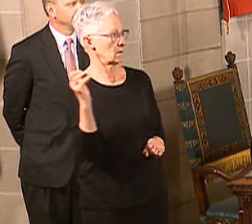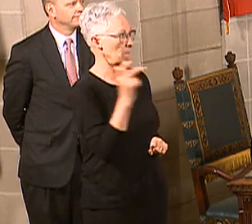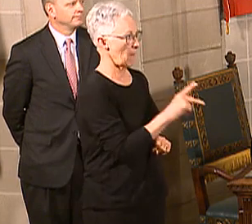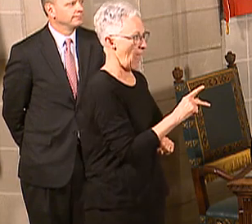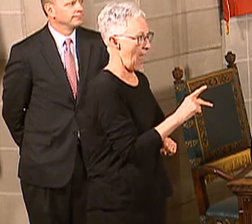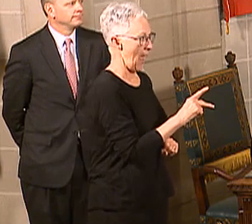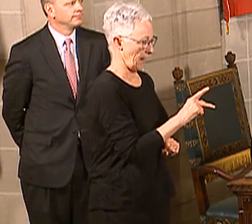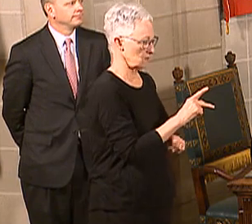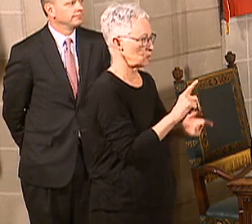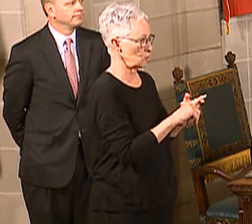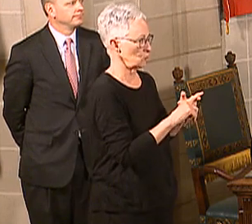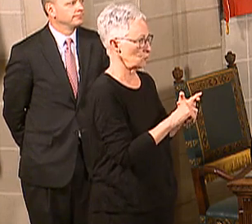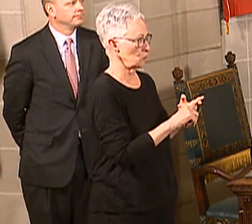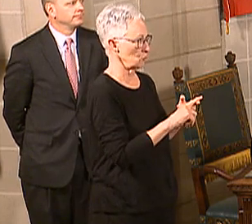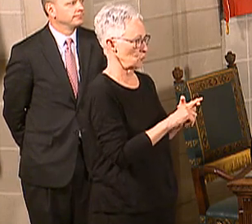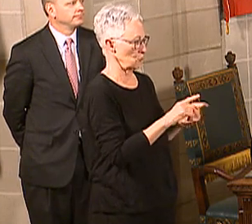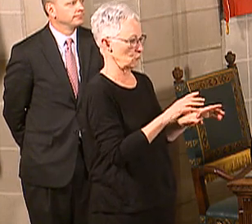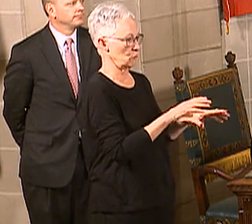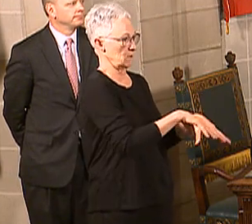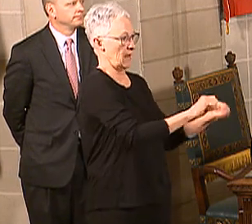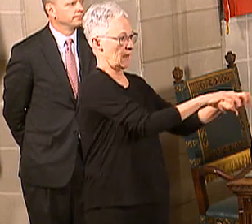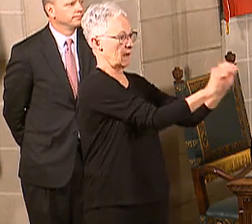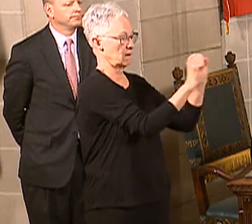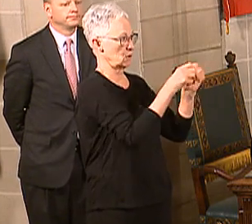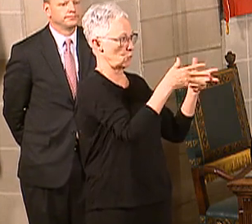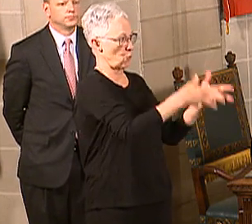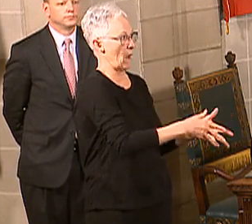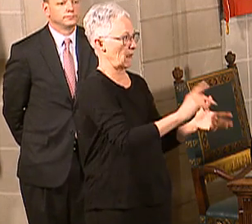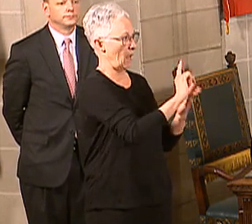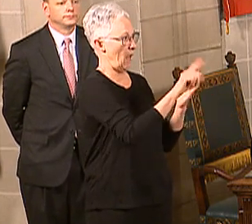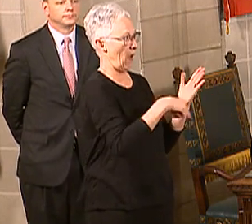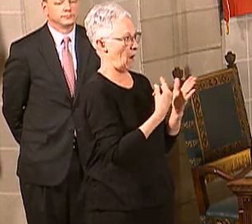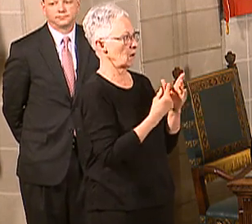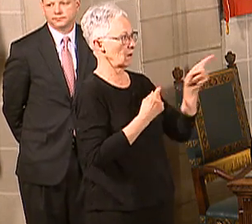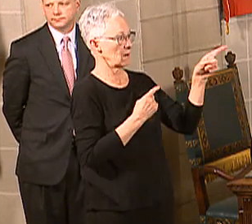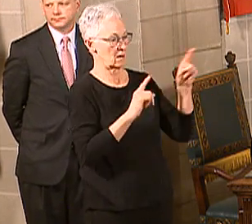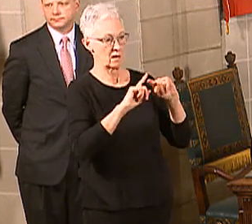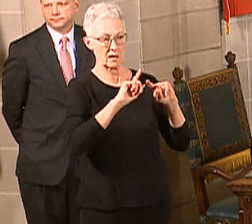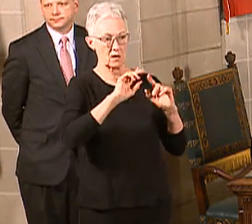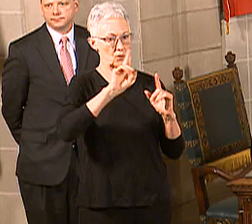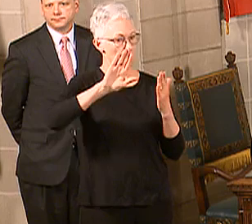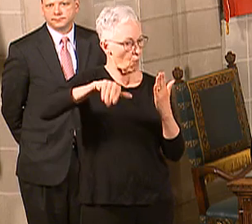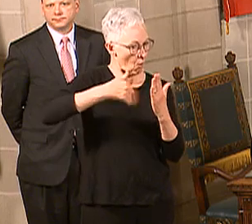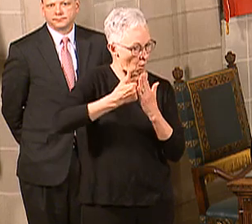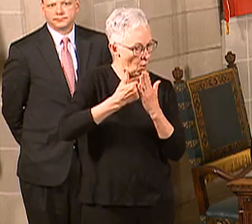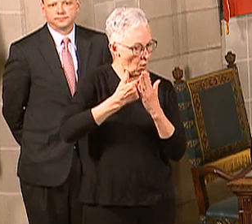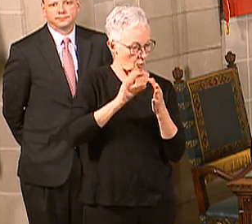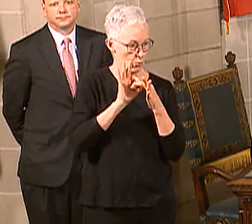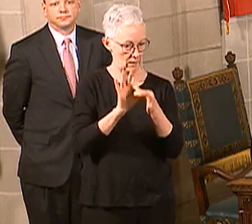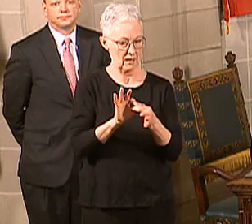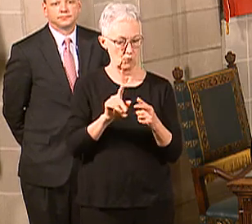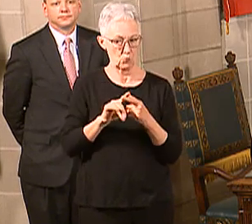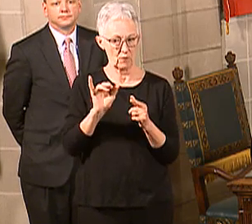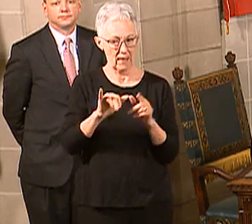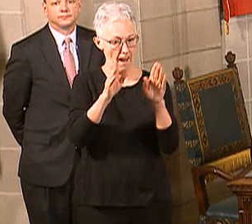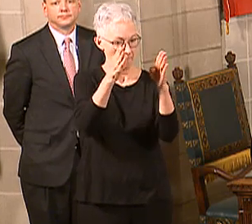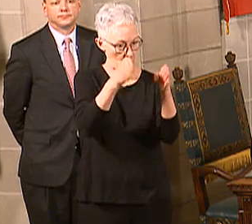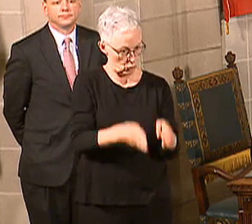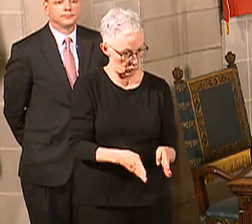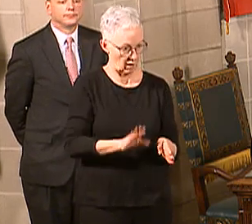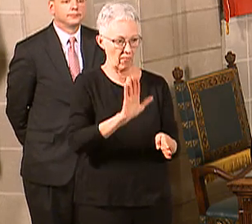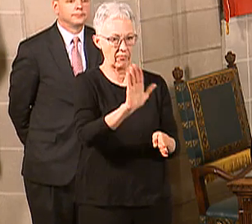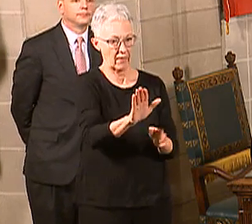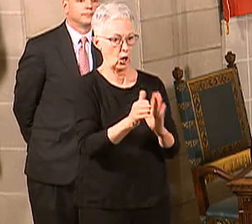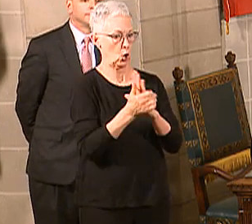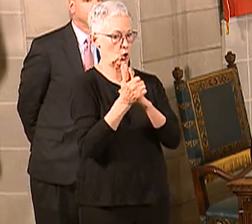right on. The competency will absolutely be a part of that, making sure, yeah. And, again, it gets back to that competency thing. Yeah, Fred. The numbers, you said you